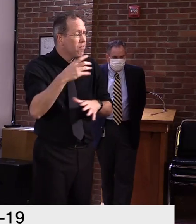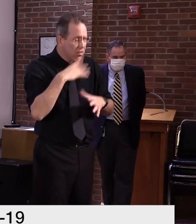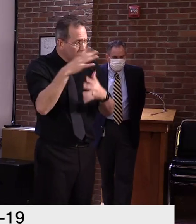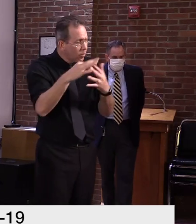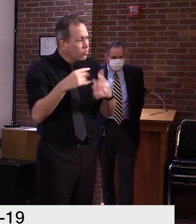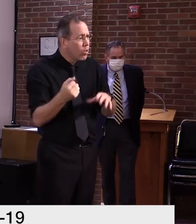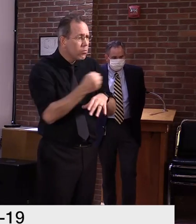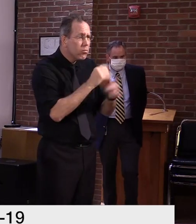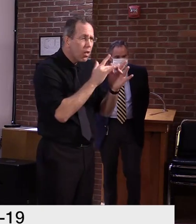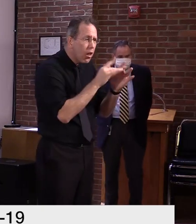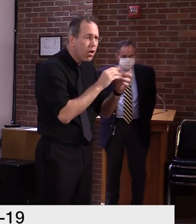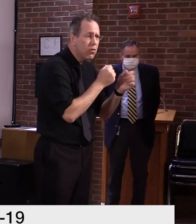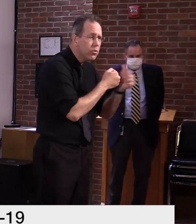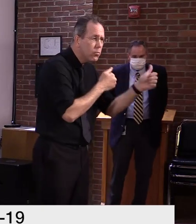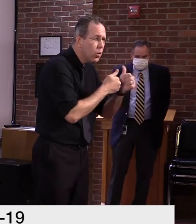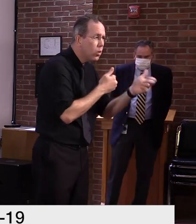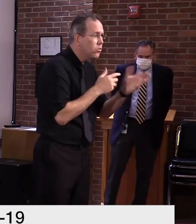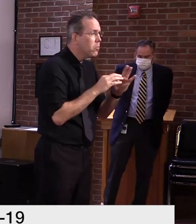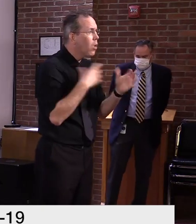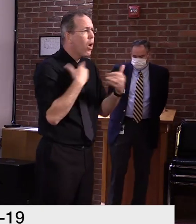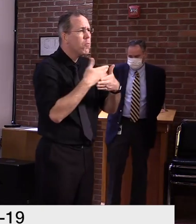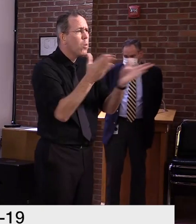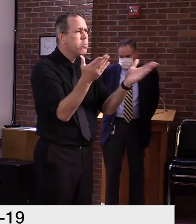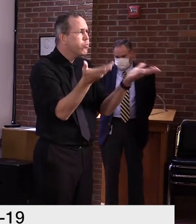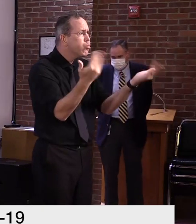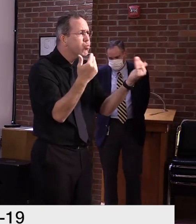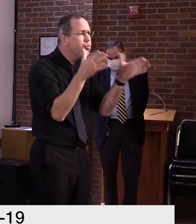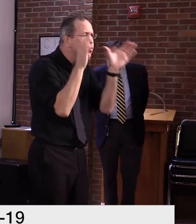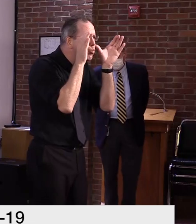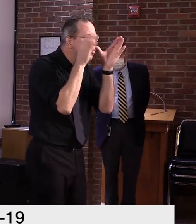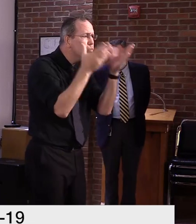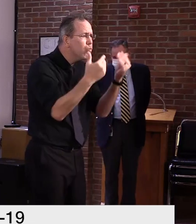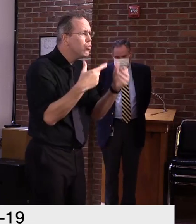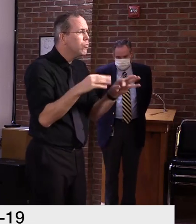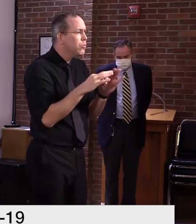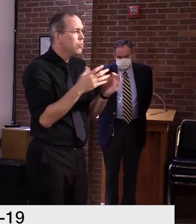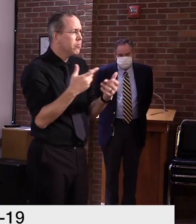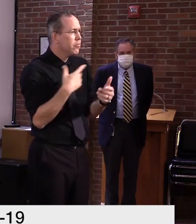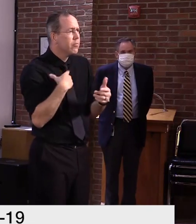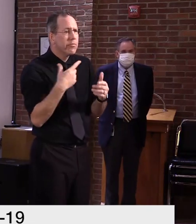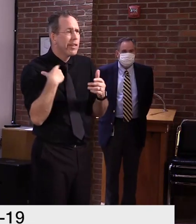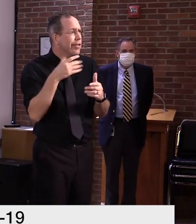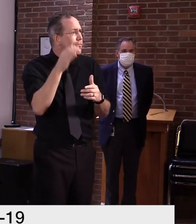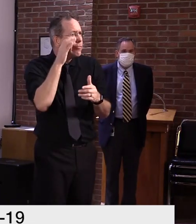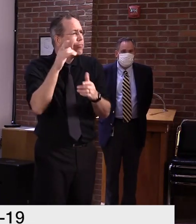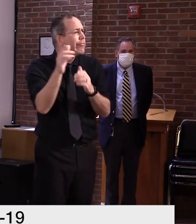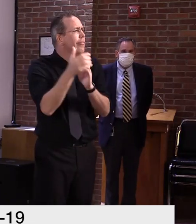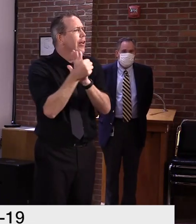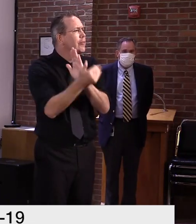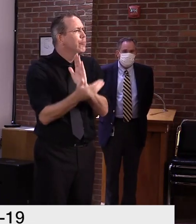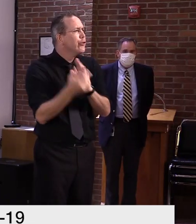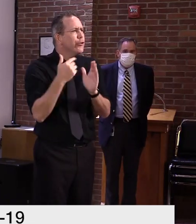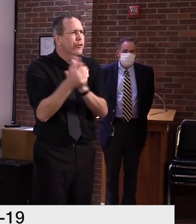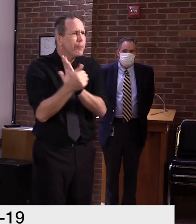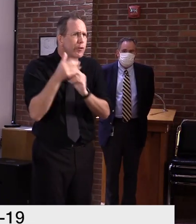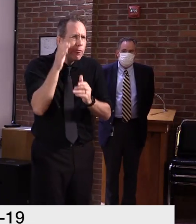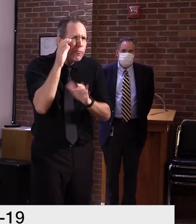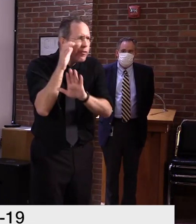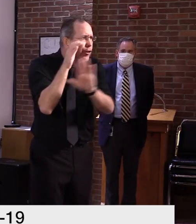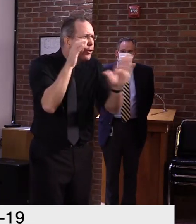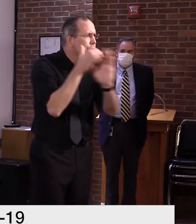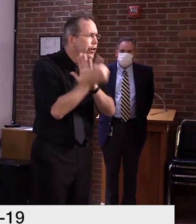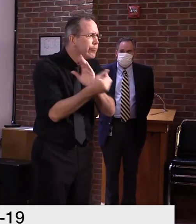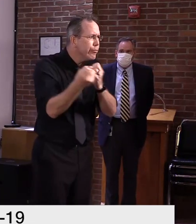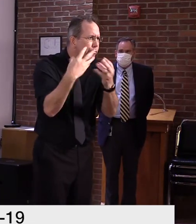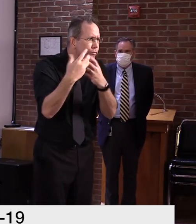get all the best ideas on the table and, uh, provide for the next generation and future generations today. Because what we do